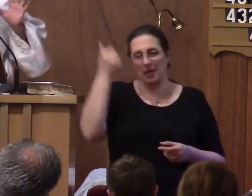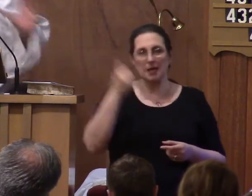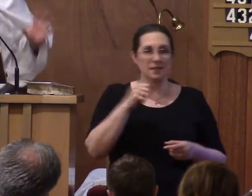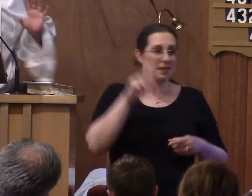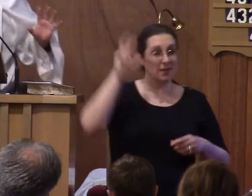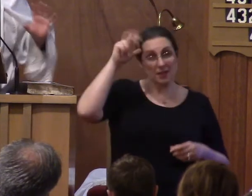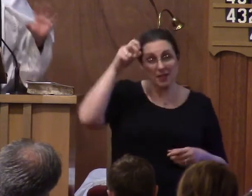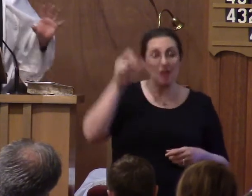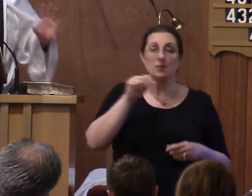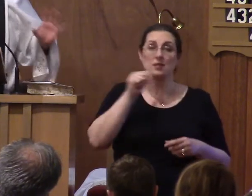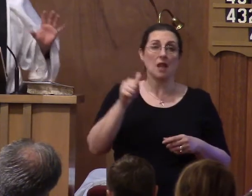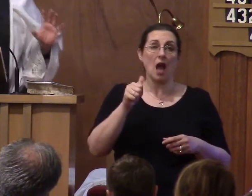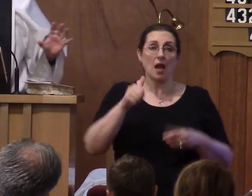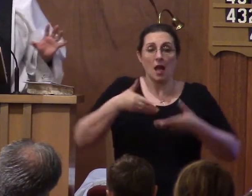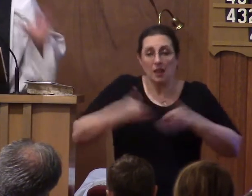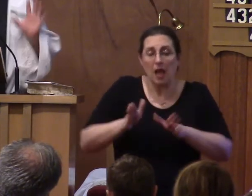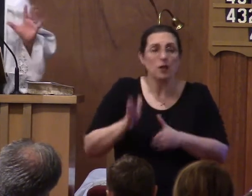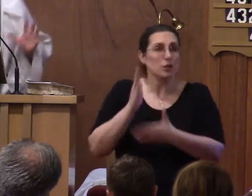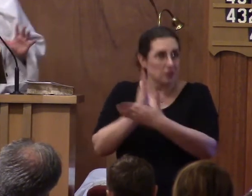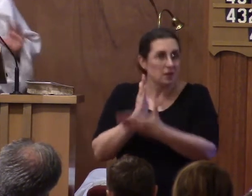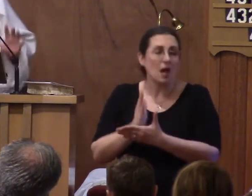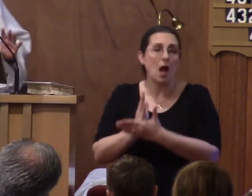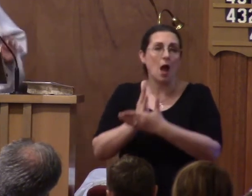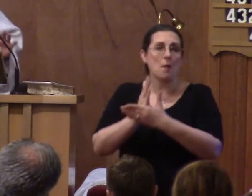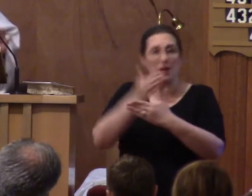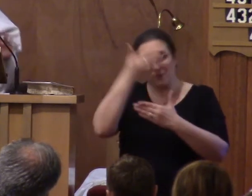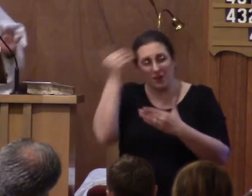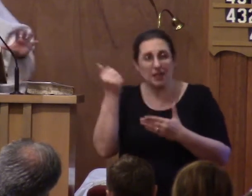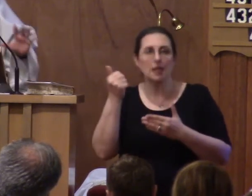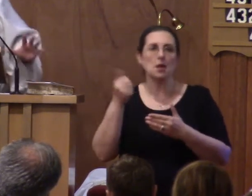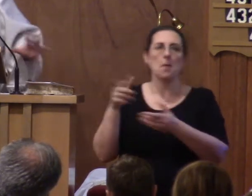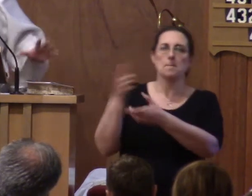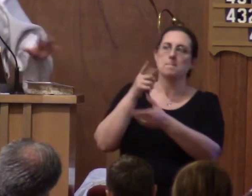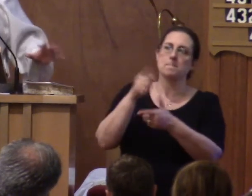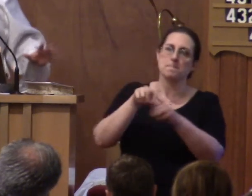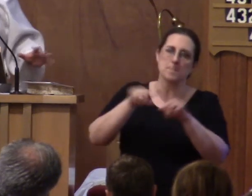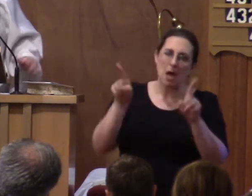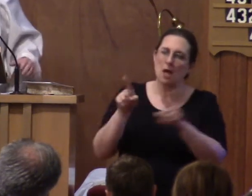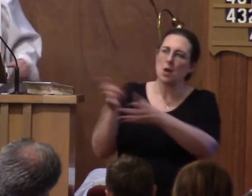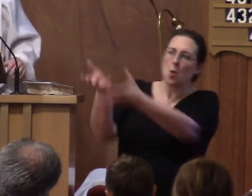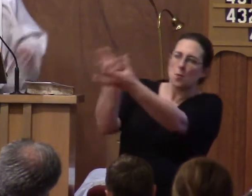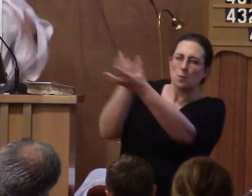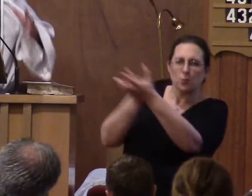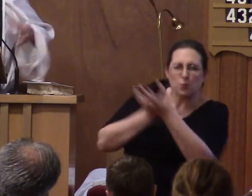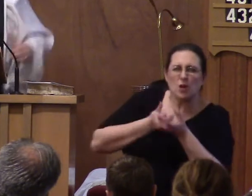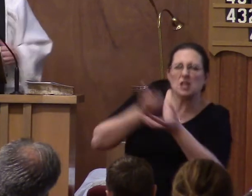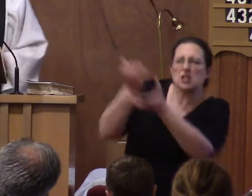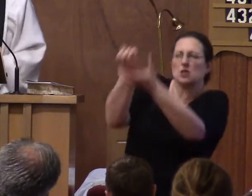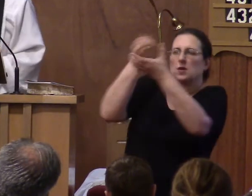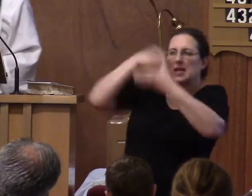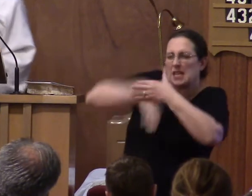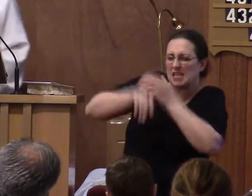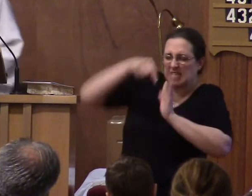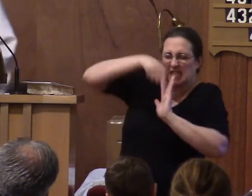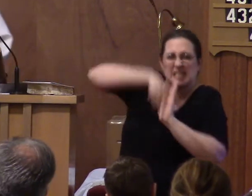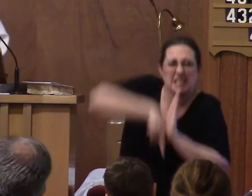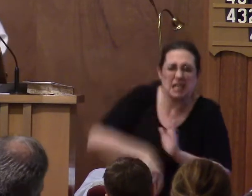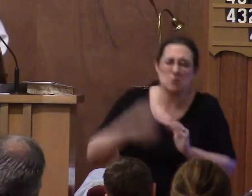way out of this despair, but instead will drag you into deeper despair, great shame and vice.